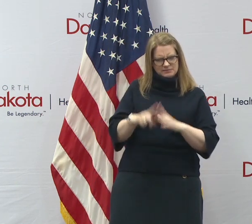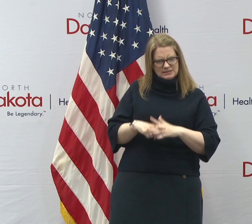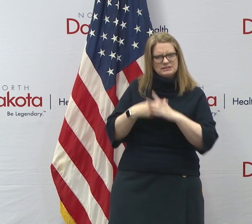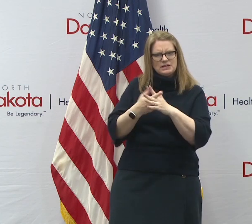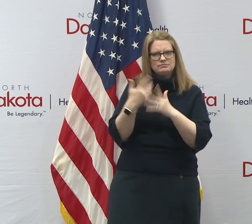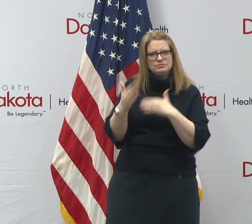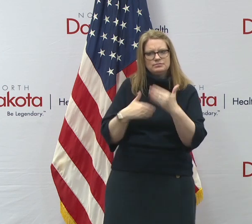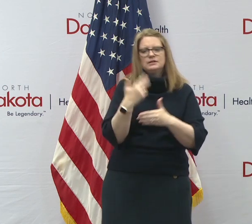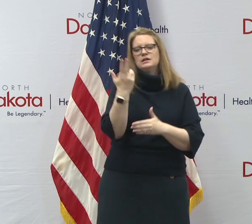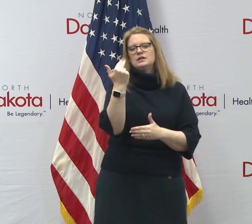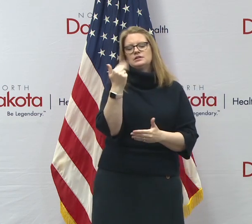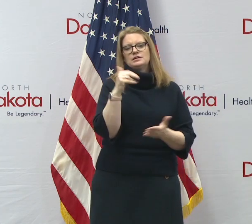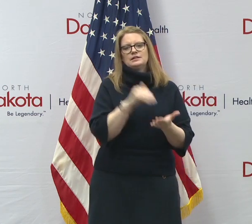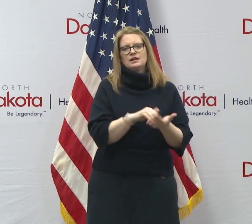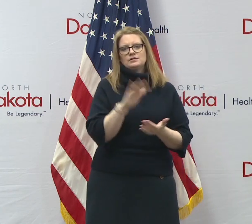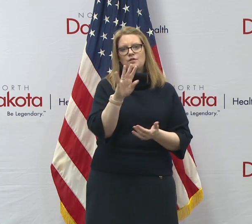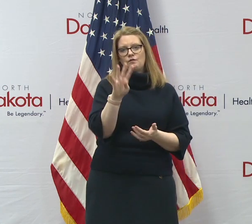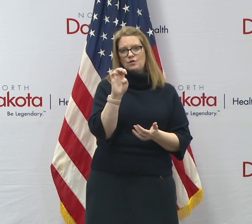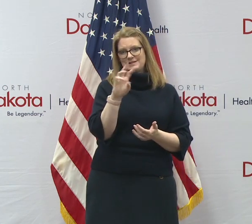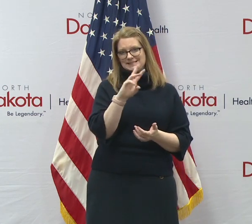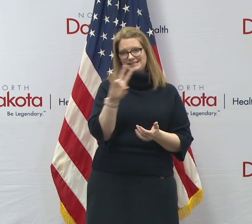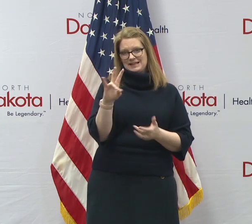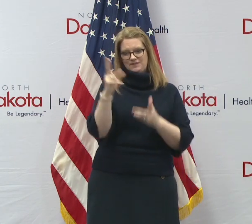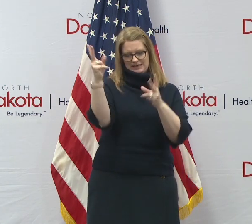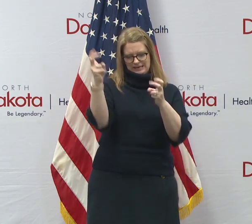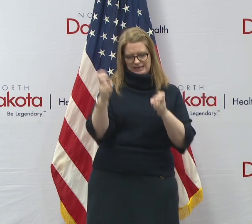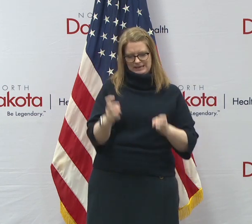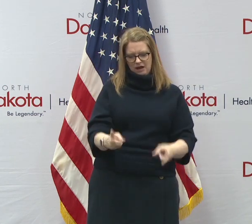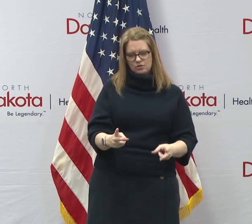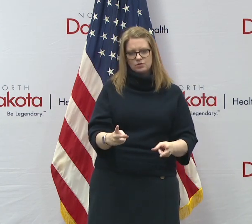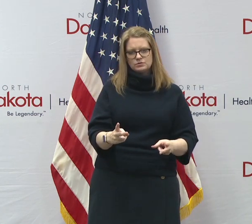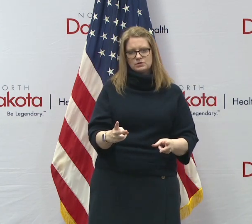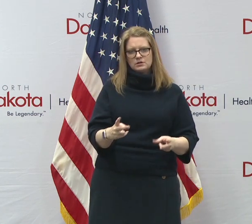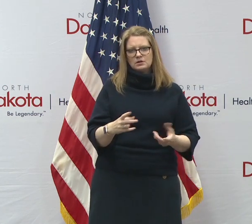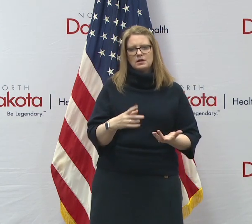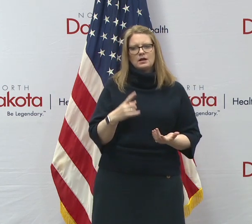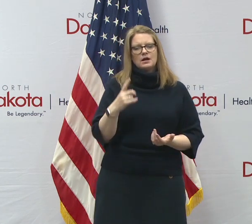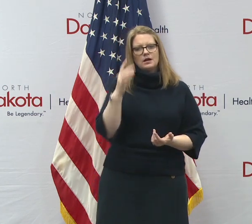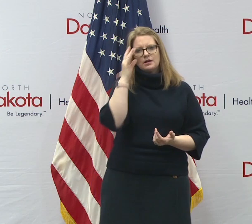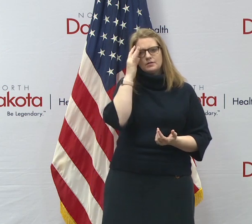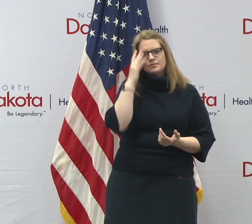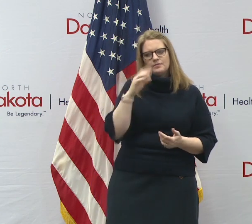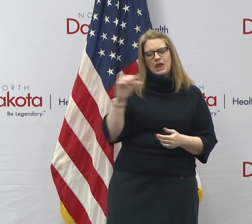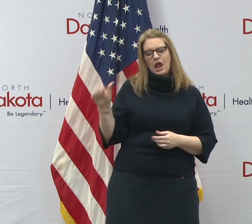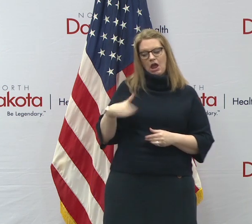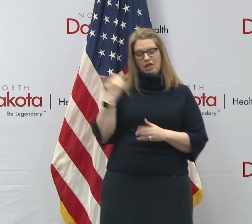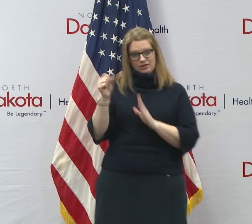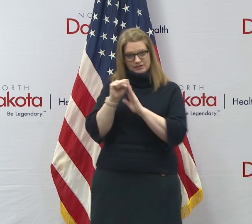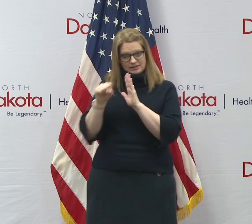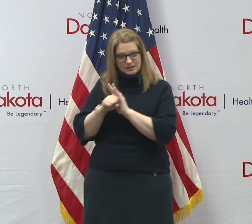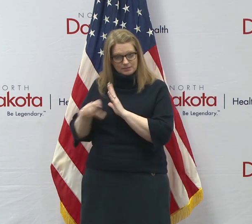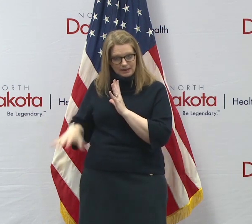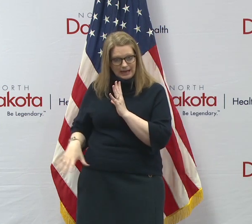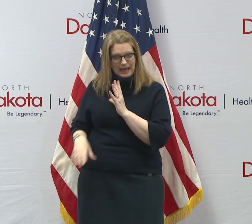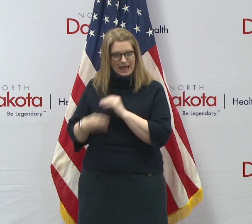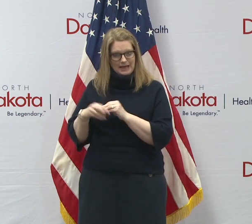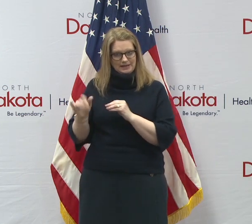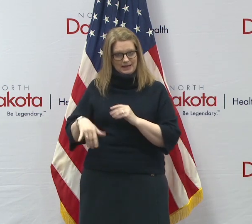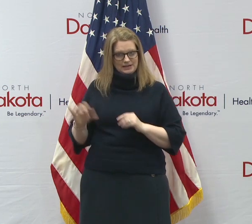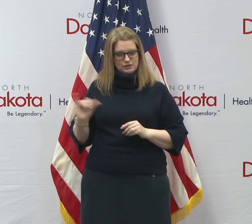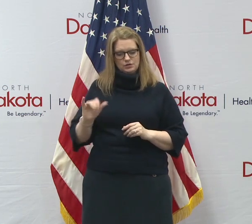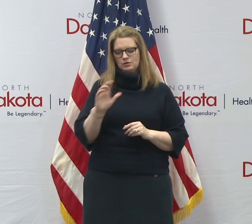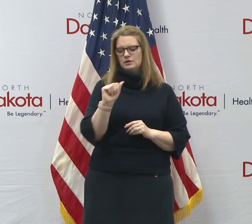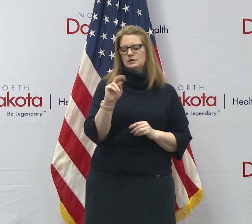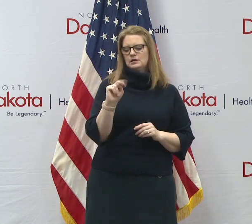been 13,467 downloads. Uh, we believe that other states, uh, may be coming online soon. Uh, the